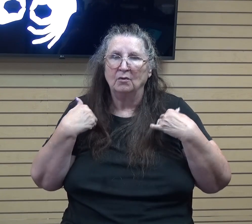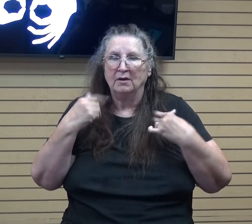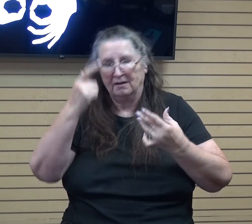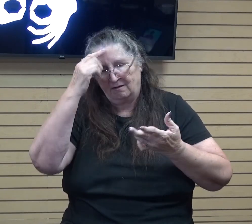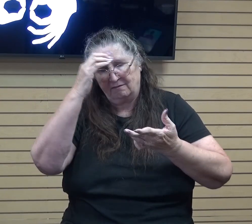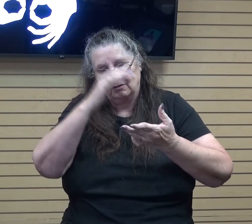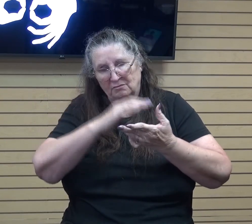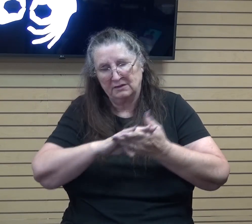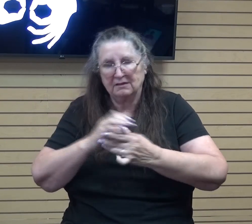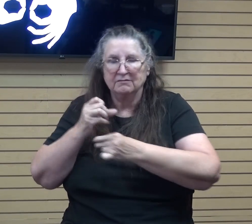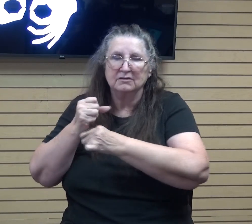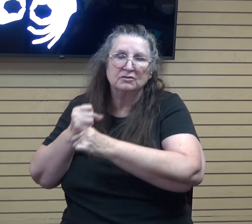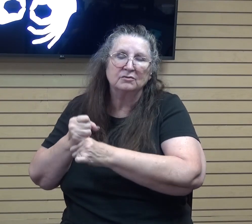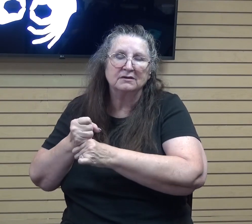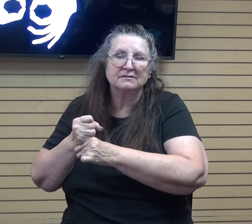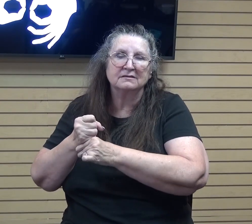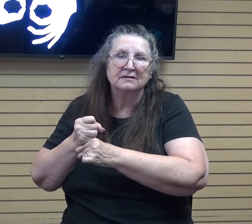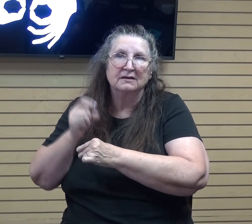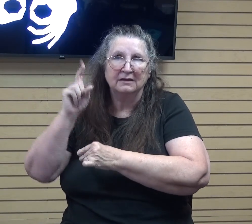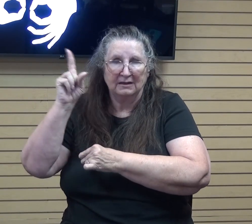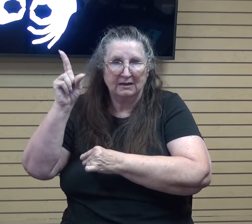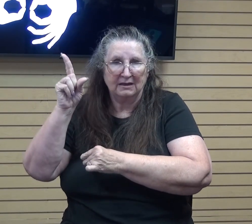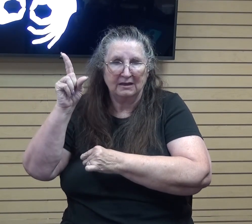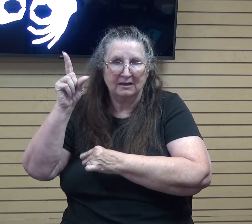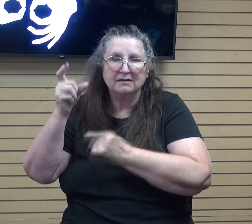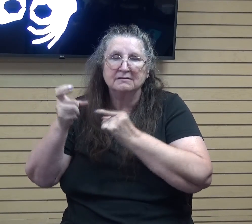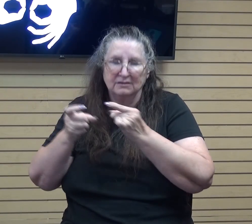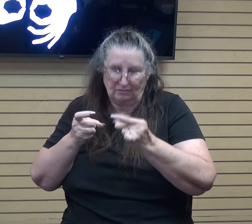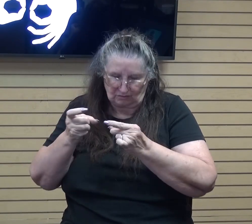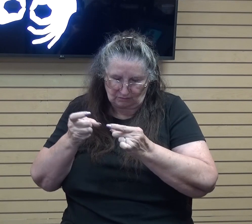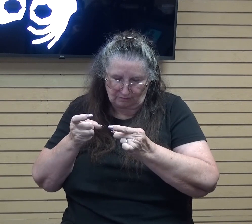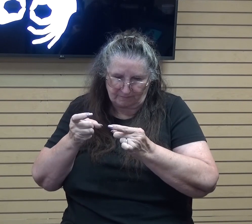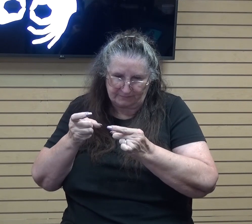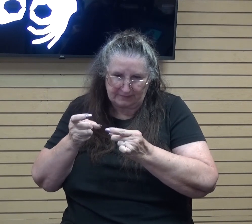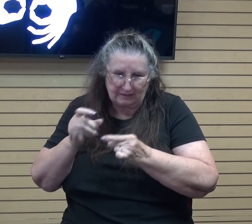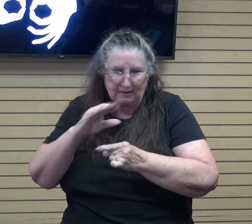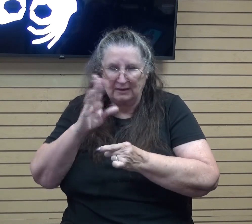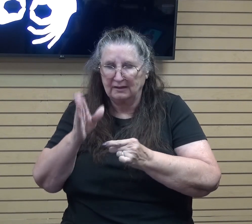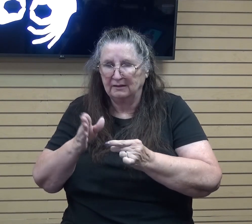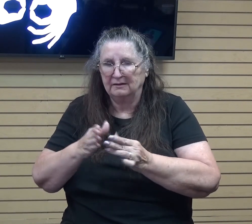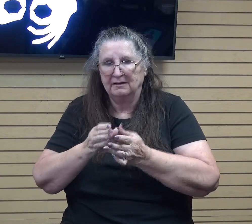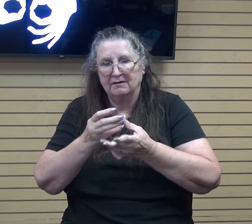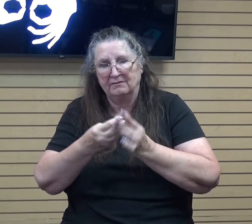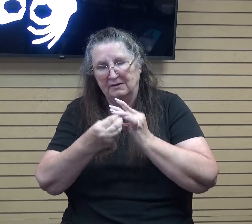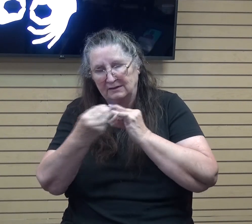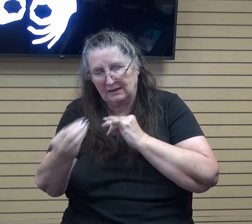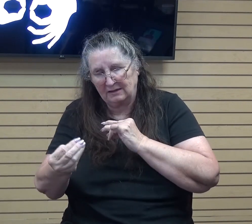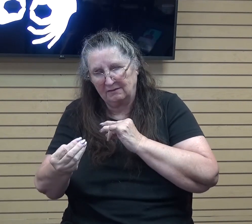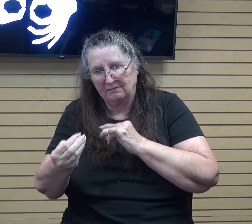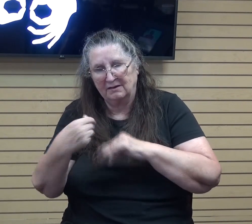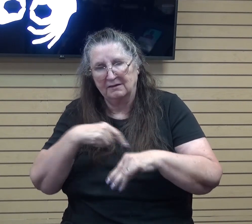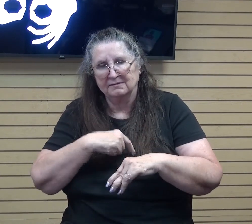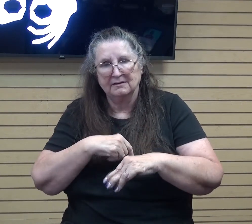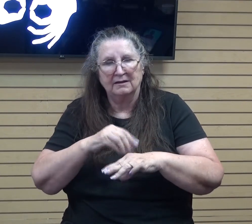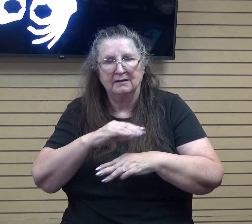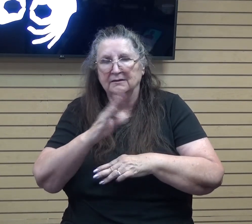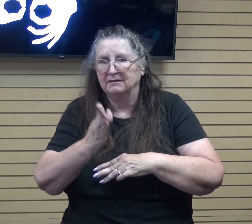this trust that He is in control. He'll never leave us nor will He ever forsake us. We have grown.